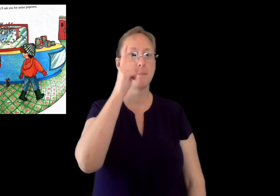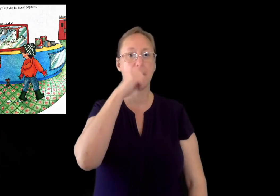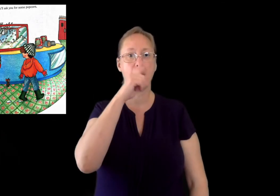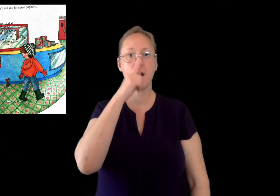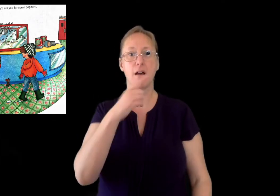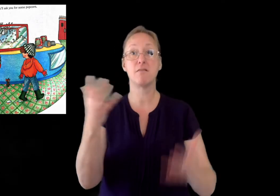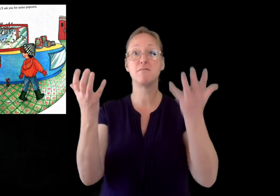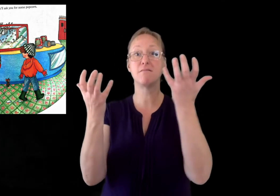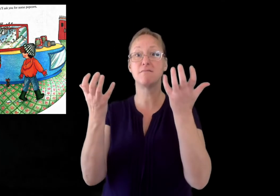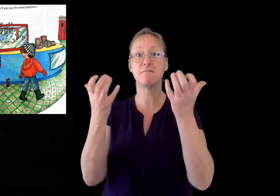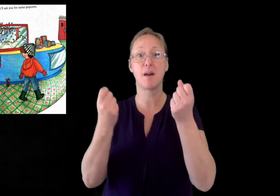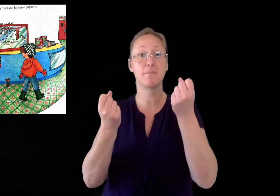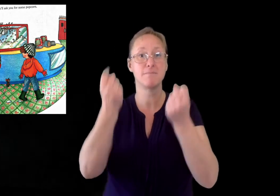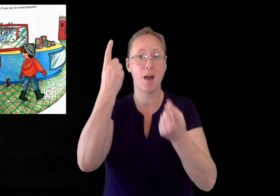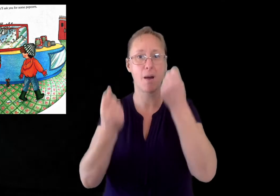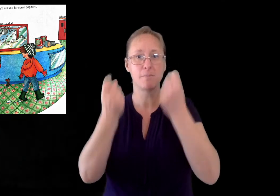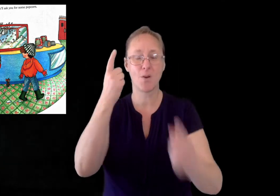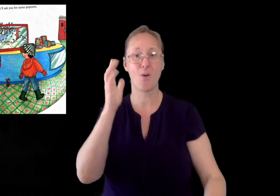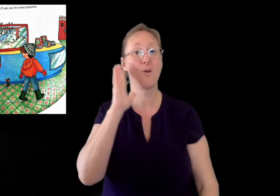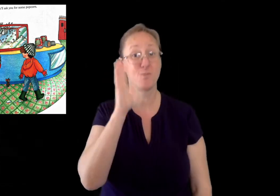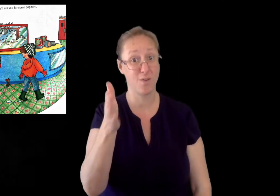he'll ask you for some popcorn.